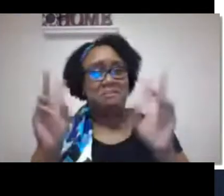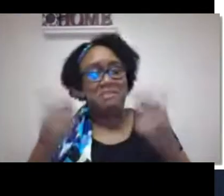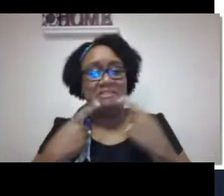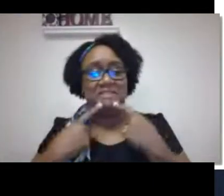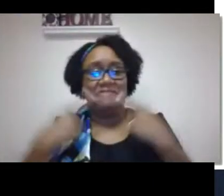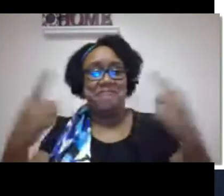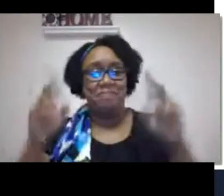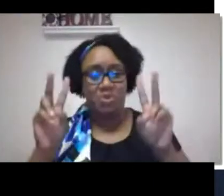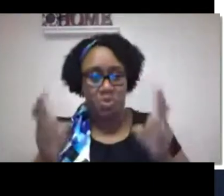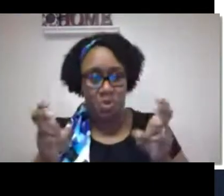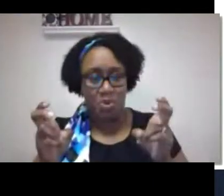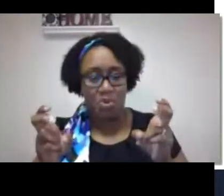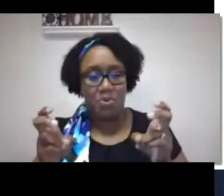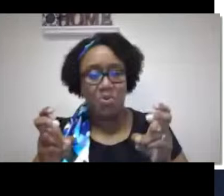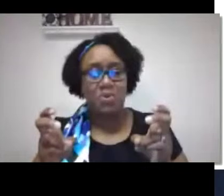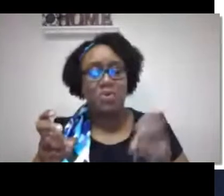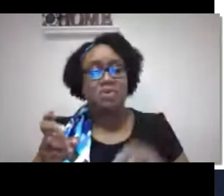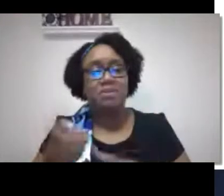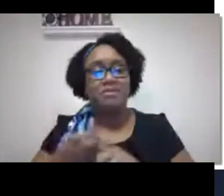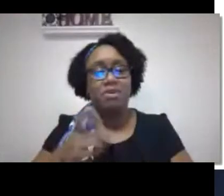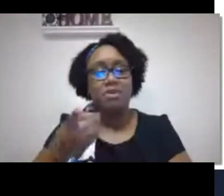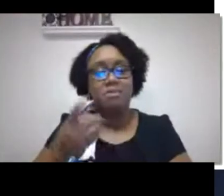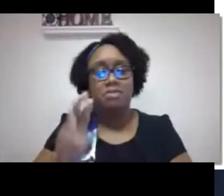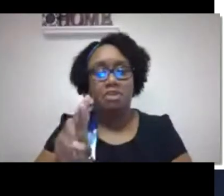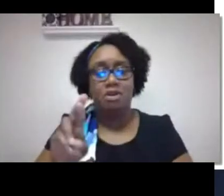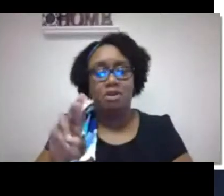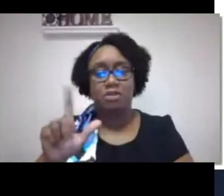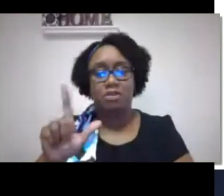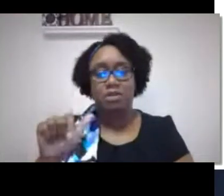You see it on the slide. There's a small quote there.